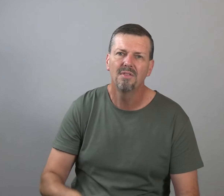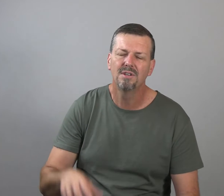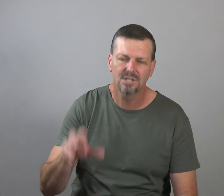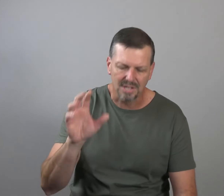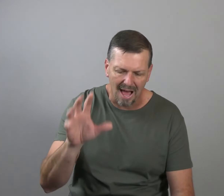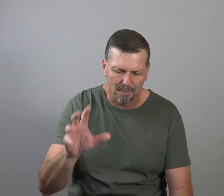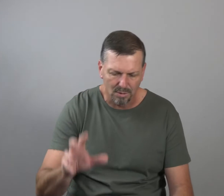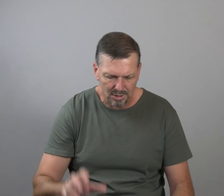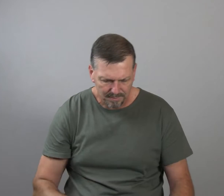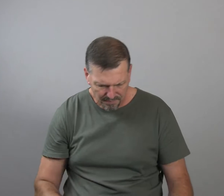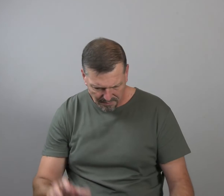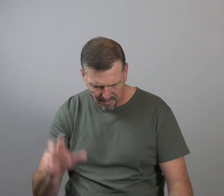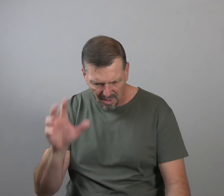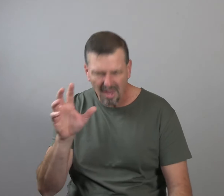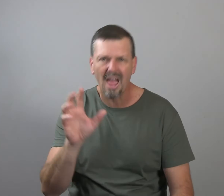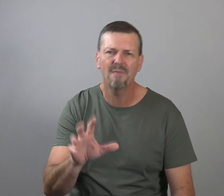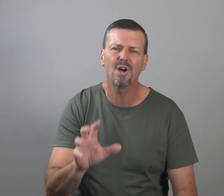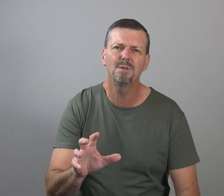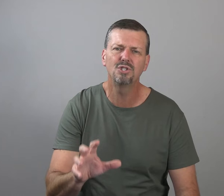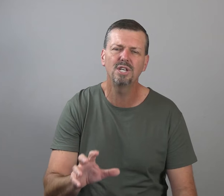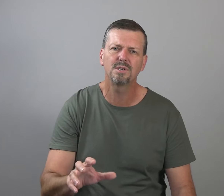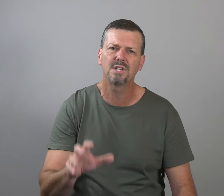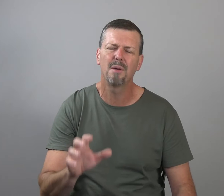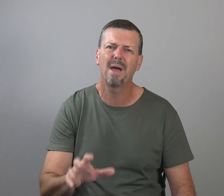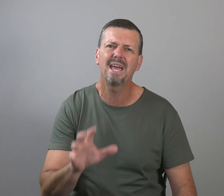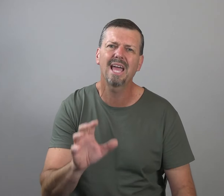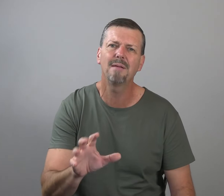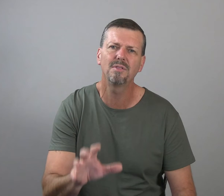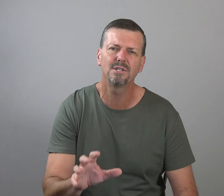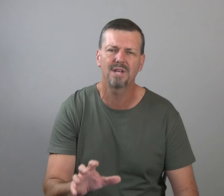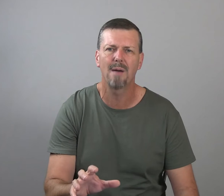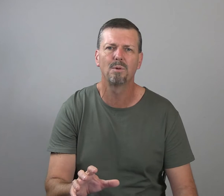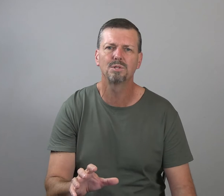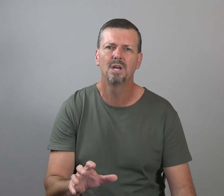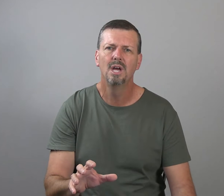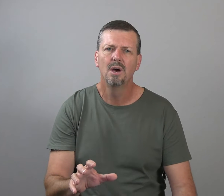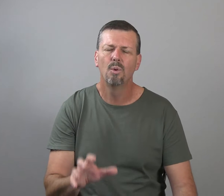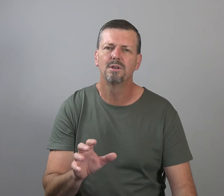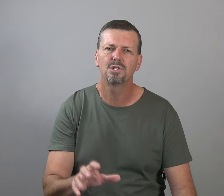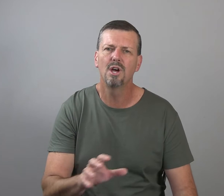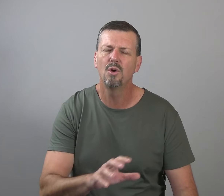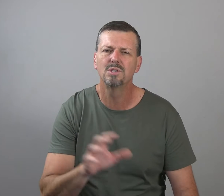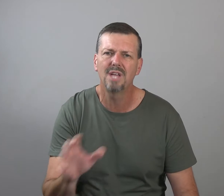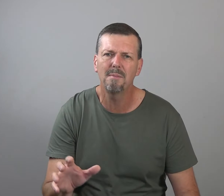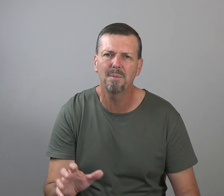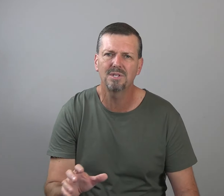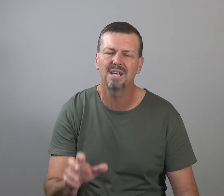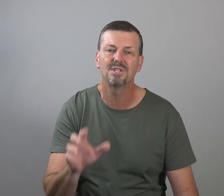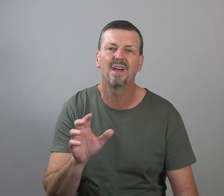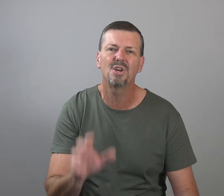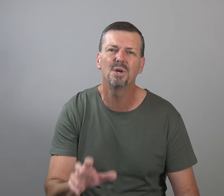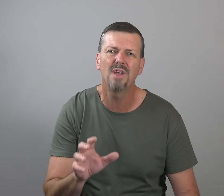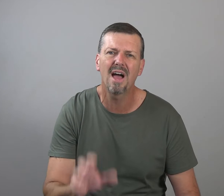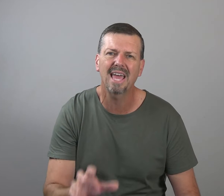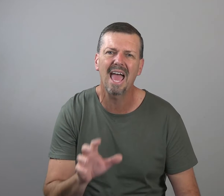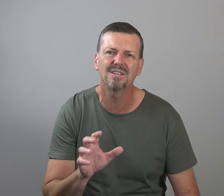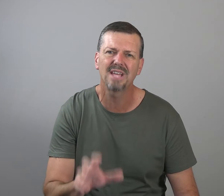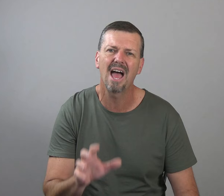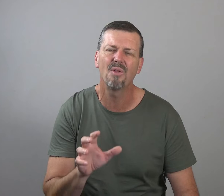the disciples have come to Jesus and a man came to the disciples with a son who was demon possessed and they could not cast out